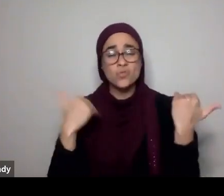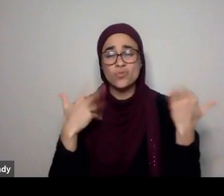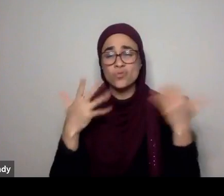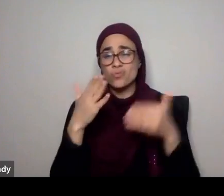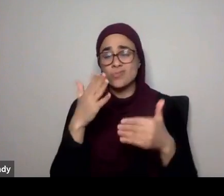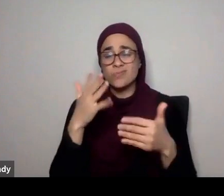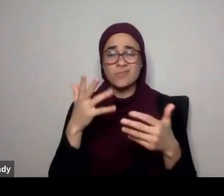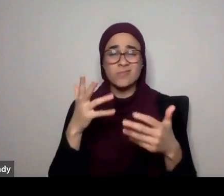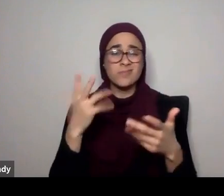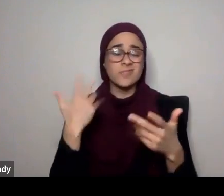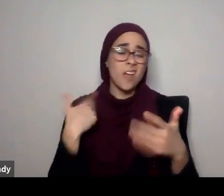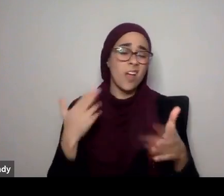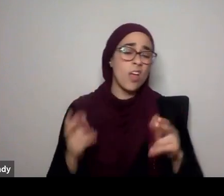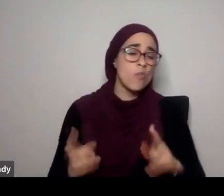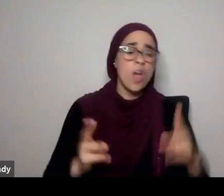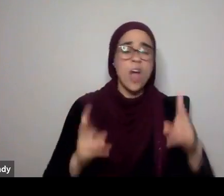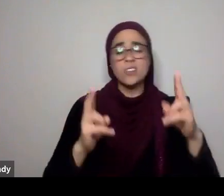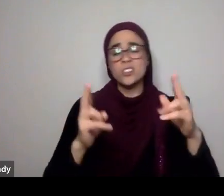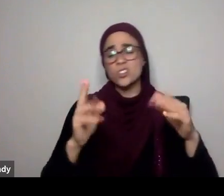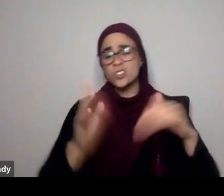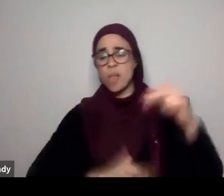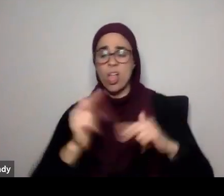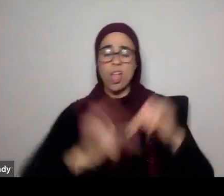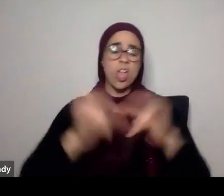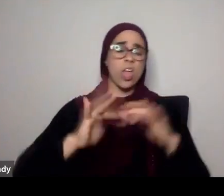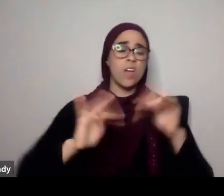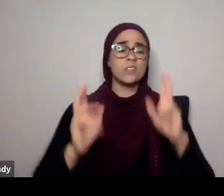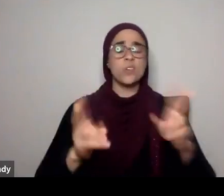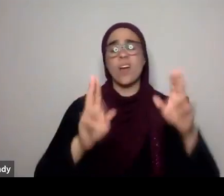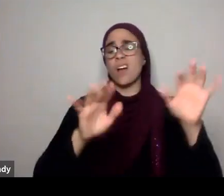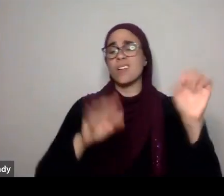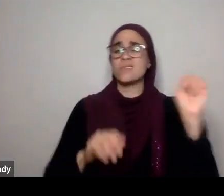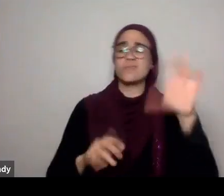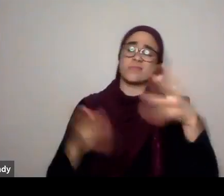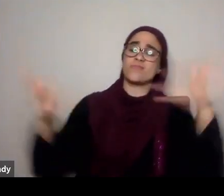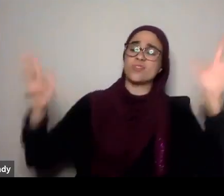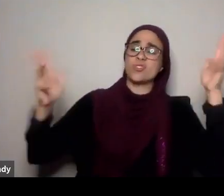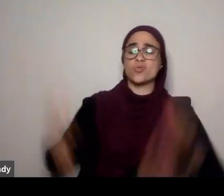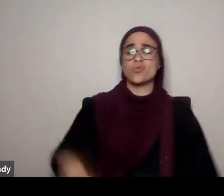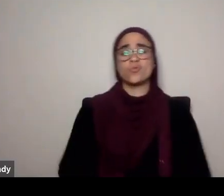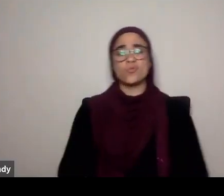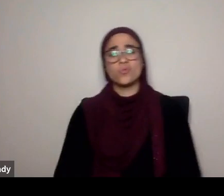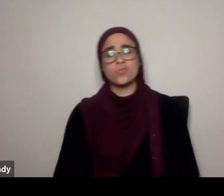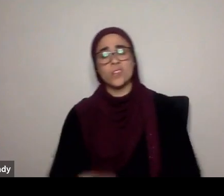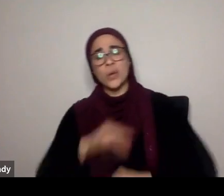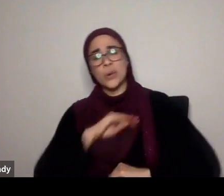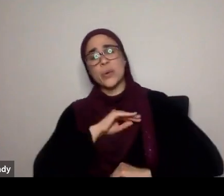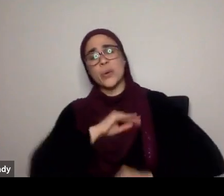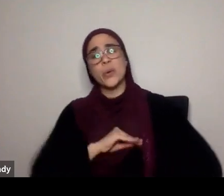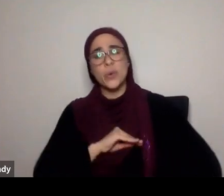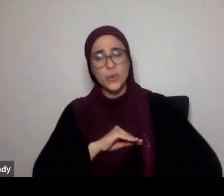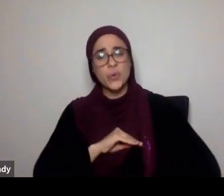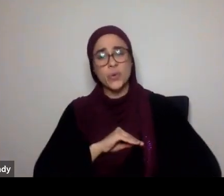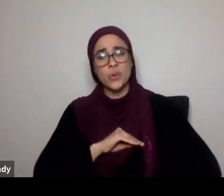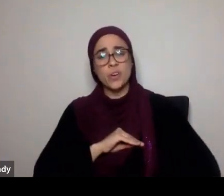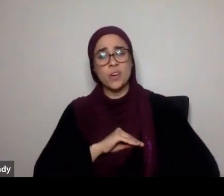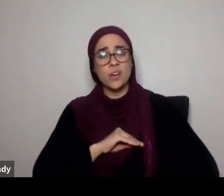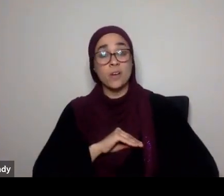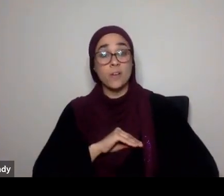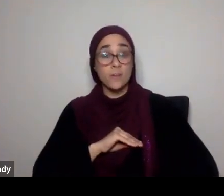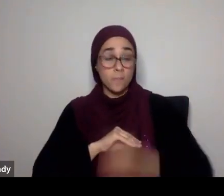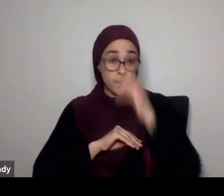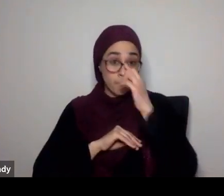rush, you get it done quickly, and you move on. You're like, okay, here it is. It's done. Finally done. Now,